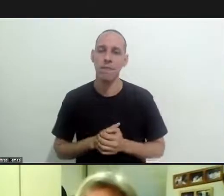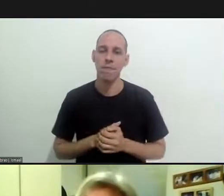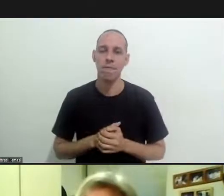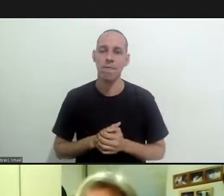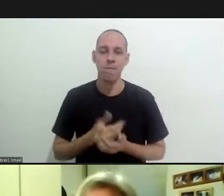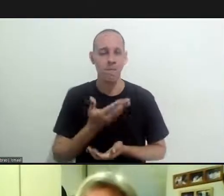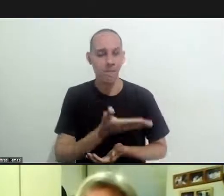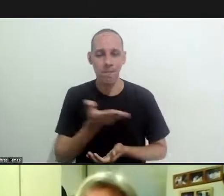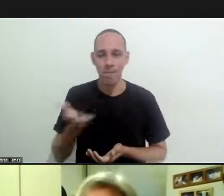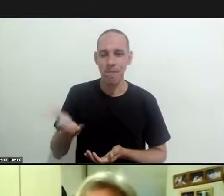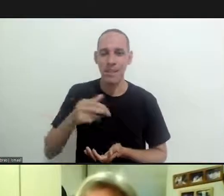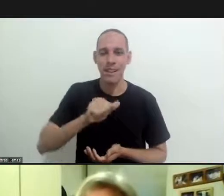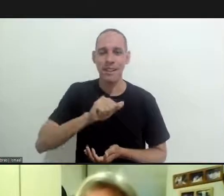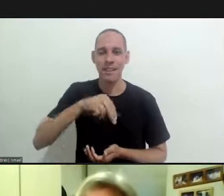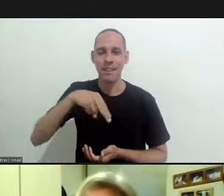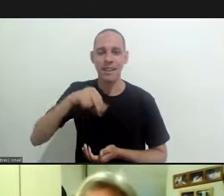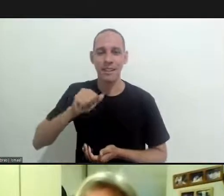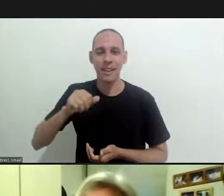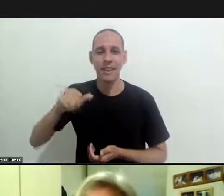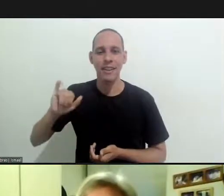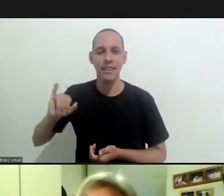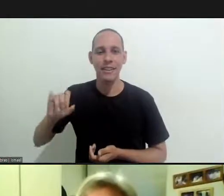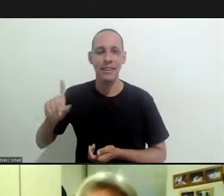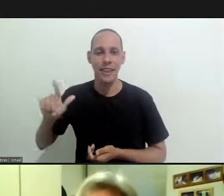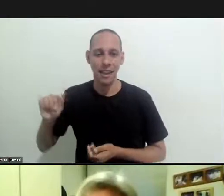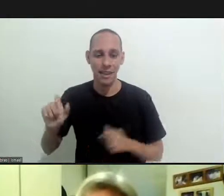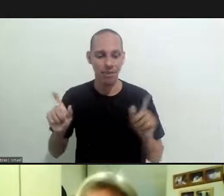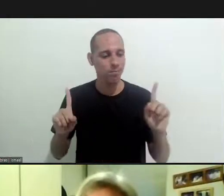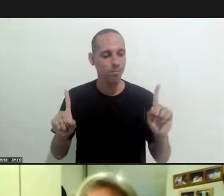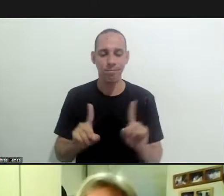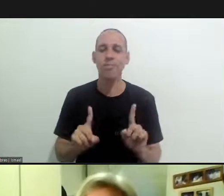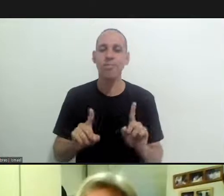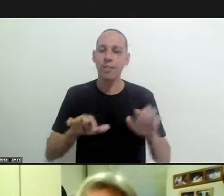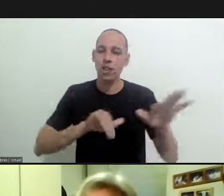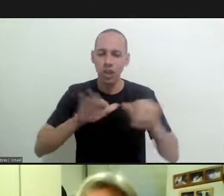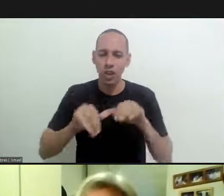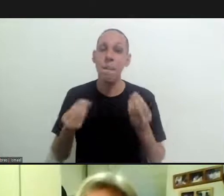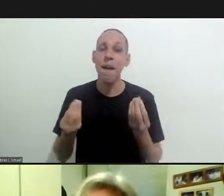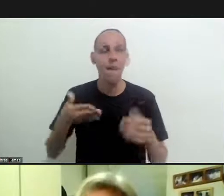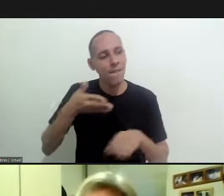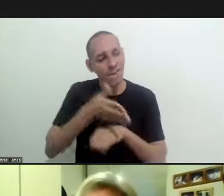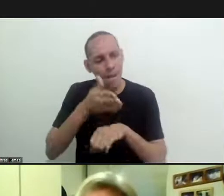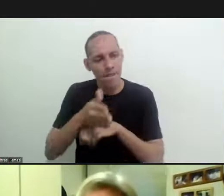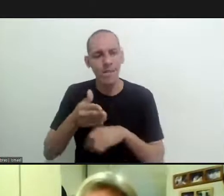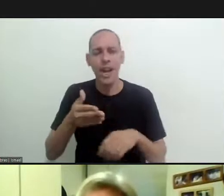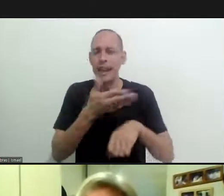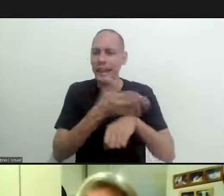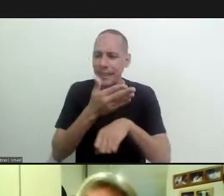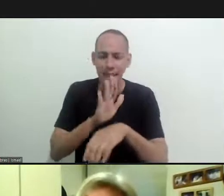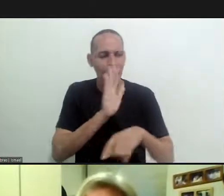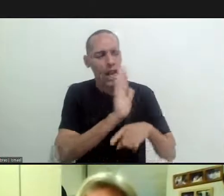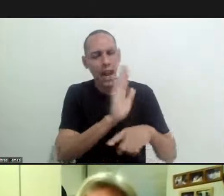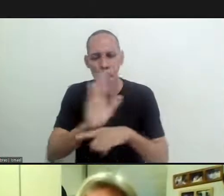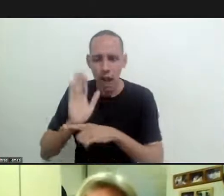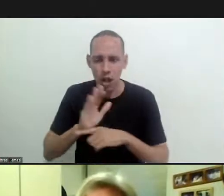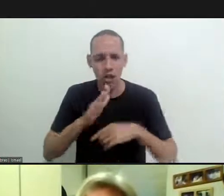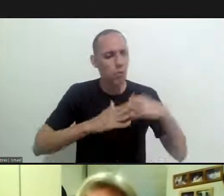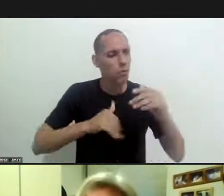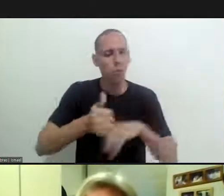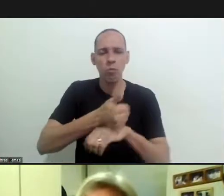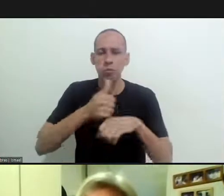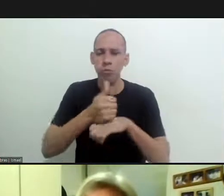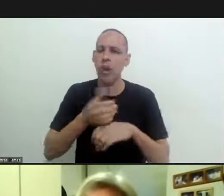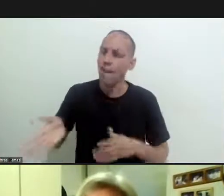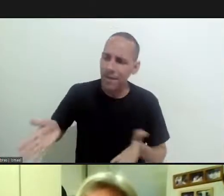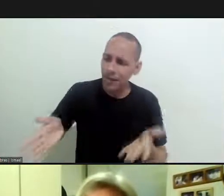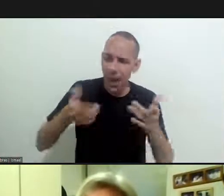call both by anna maria and by idalia to go out into the field to train our professionals to go out into the field